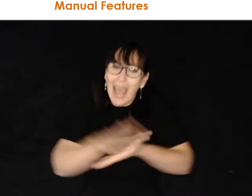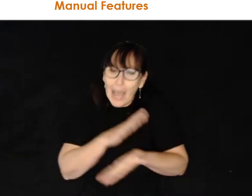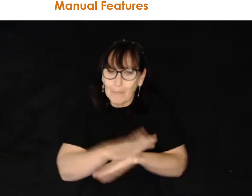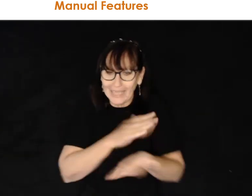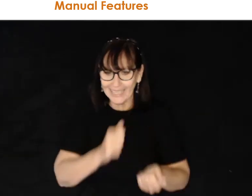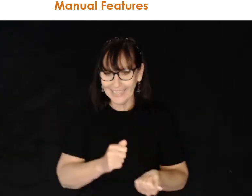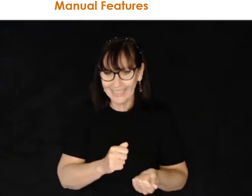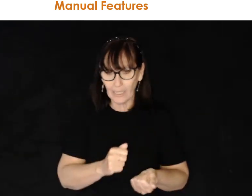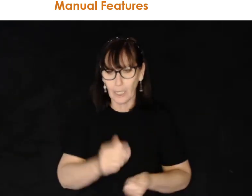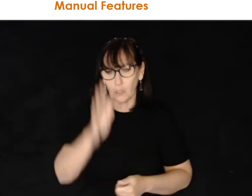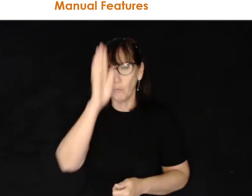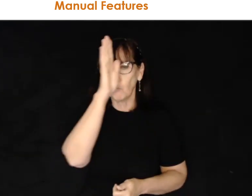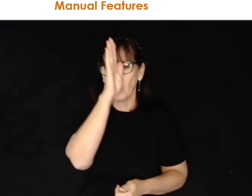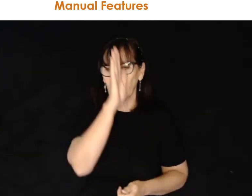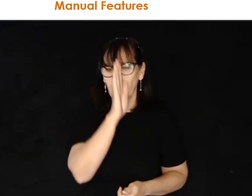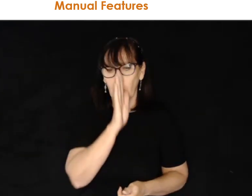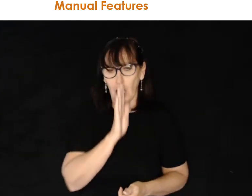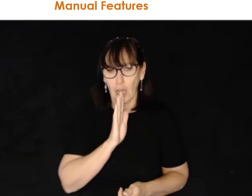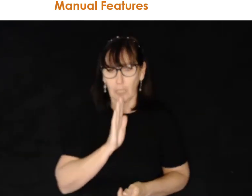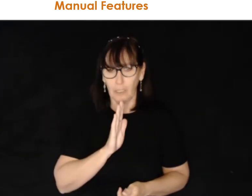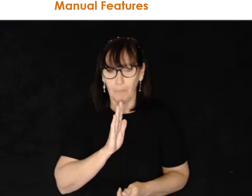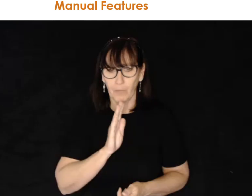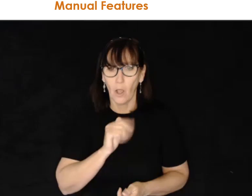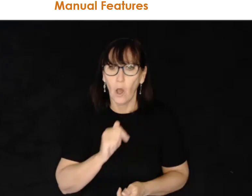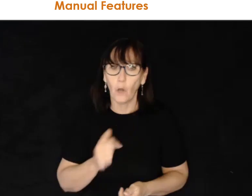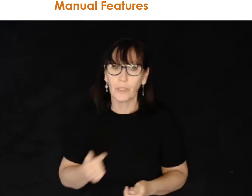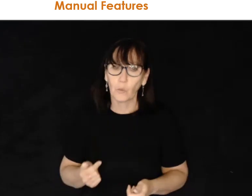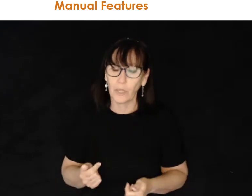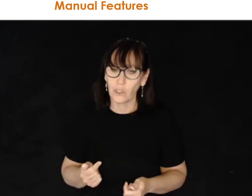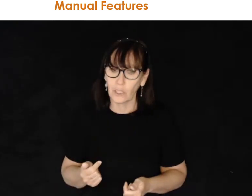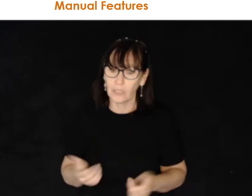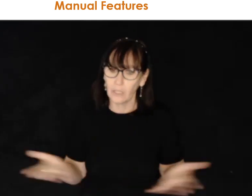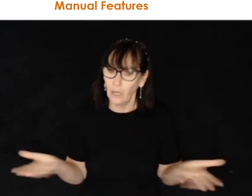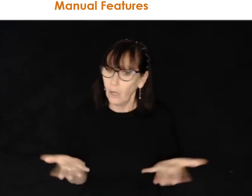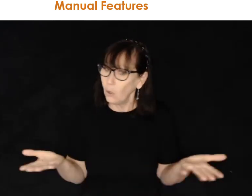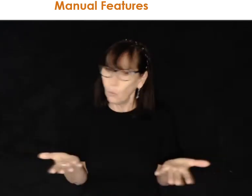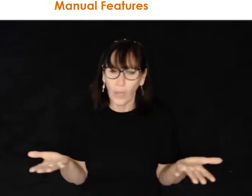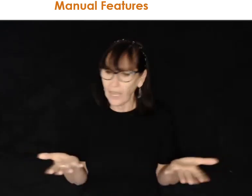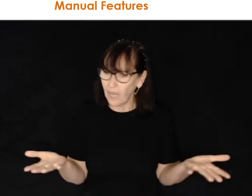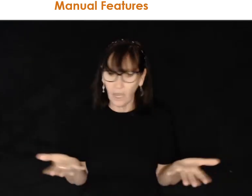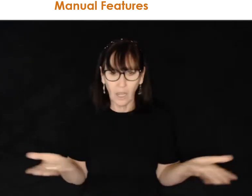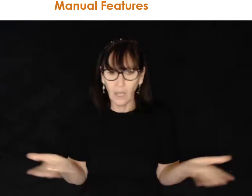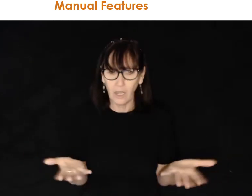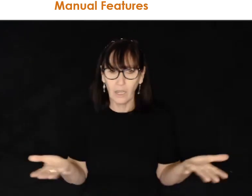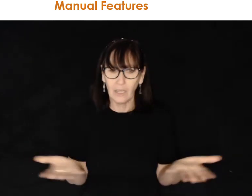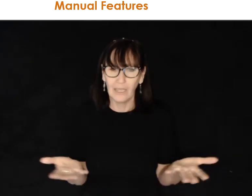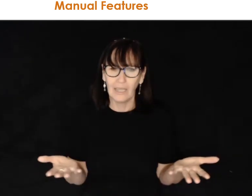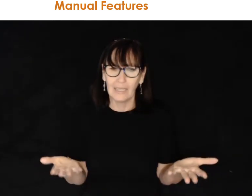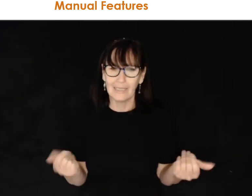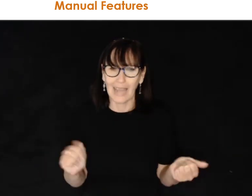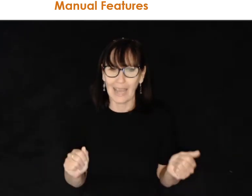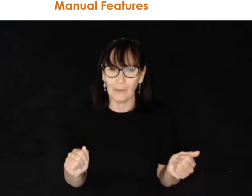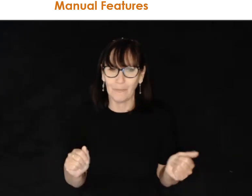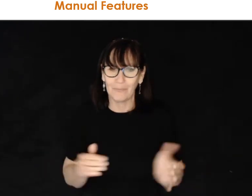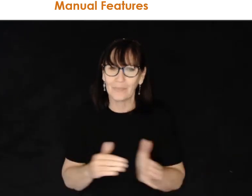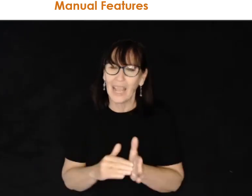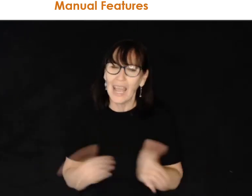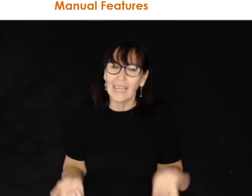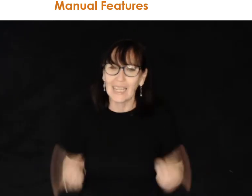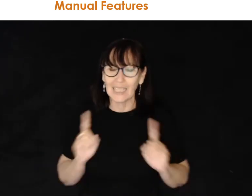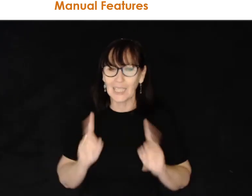happy and sad. Or with questions, where? Now,